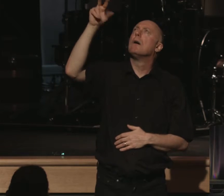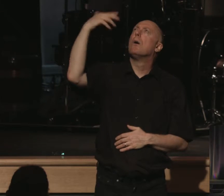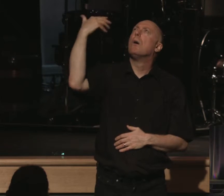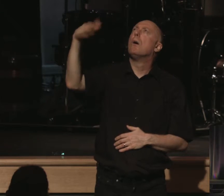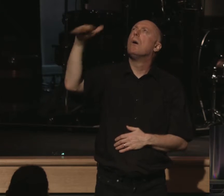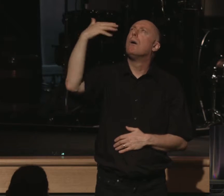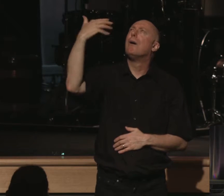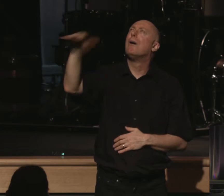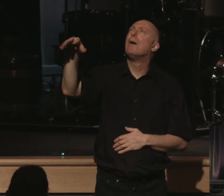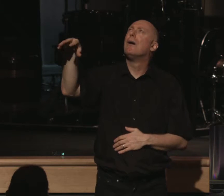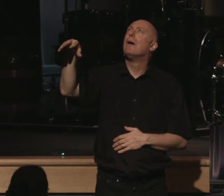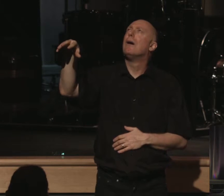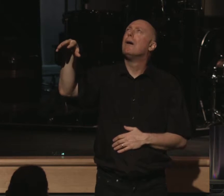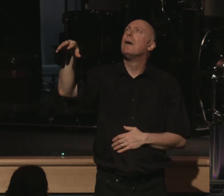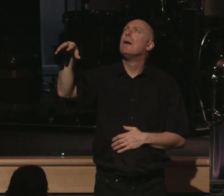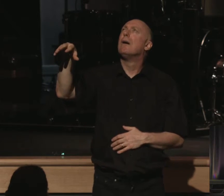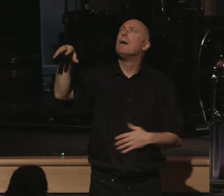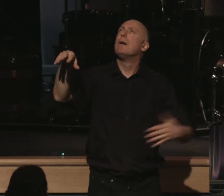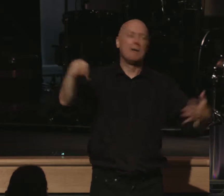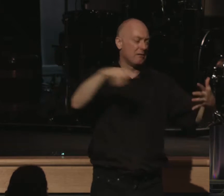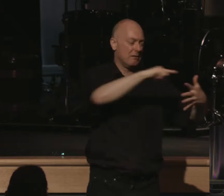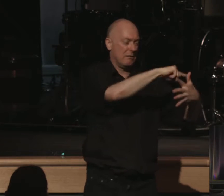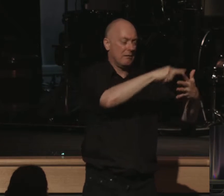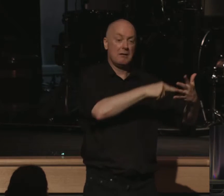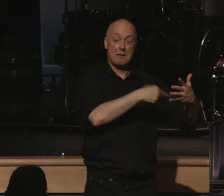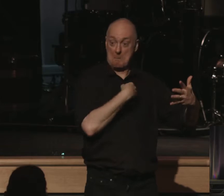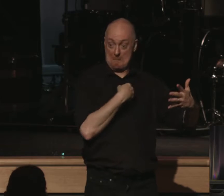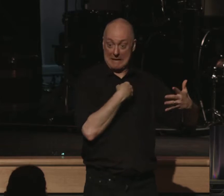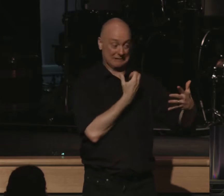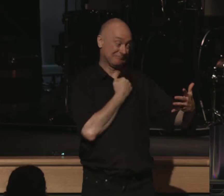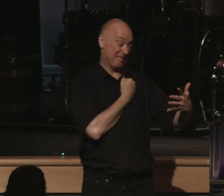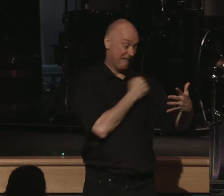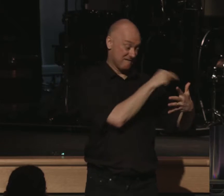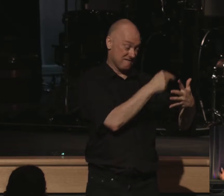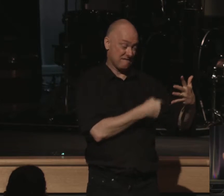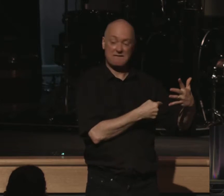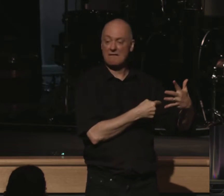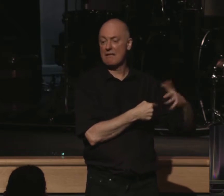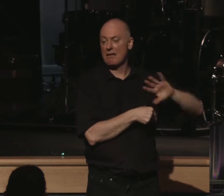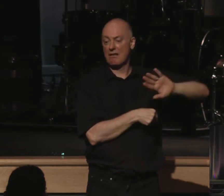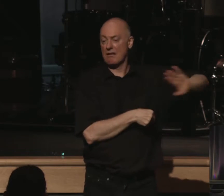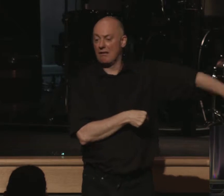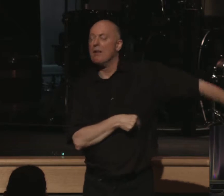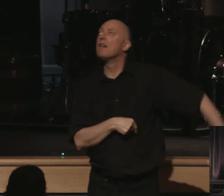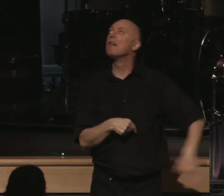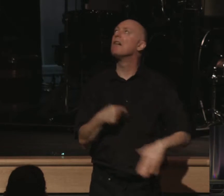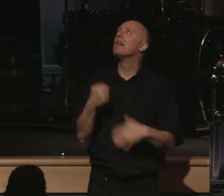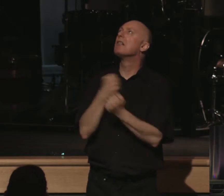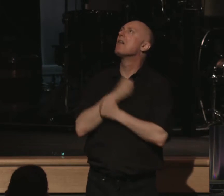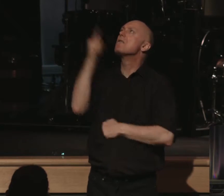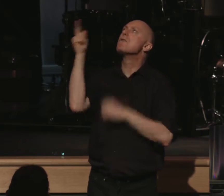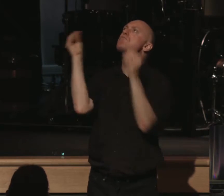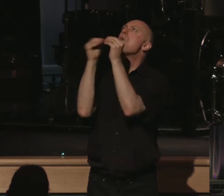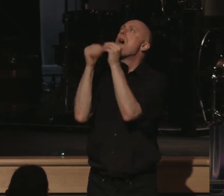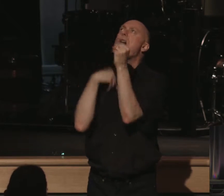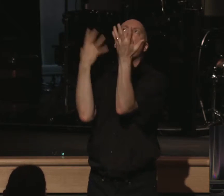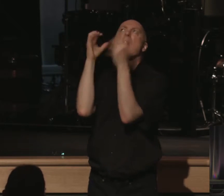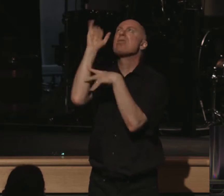to have this expulsive power to push away the lesser things in our life, to love the Lord more. That's what I want today.